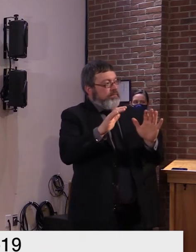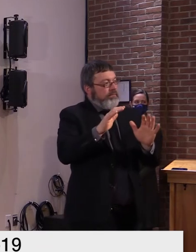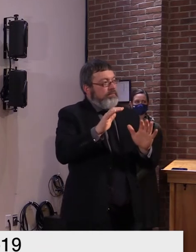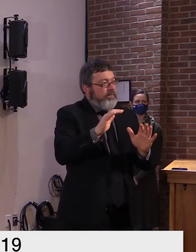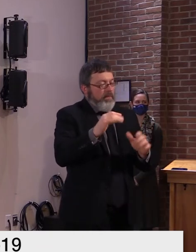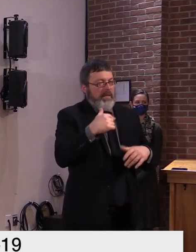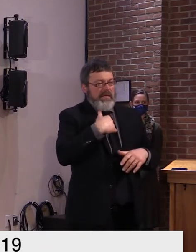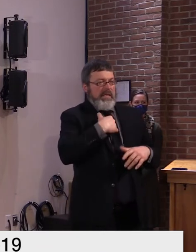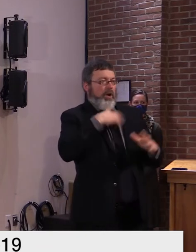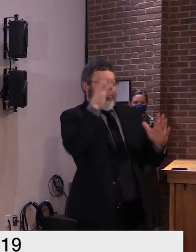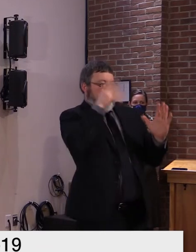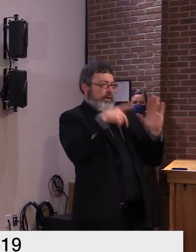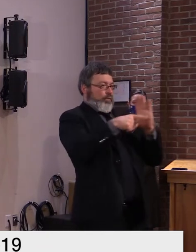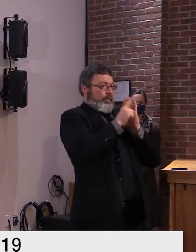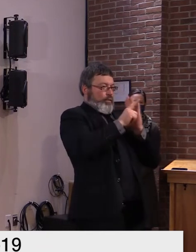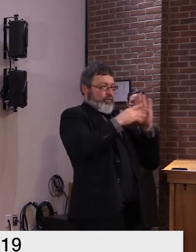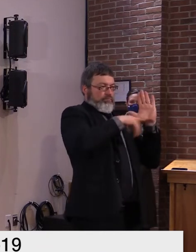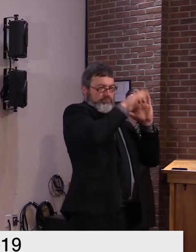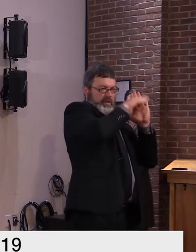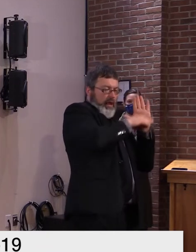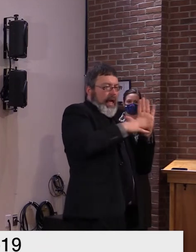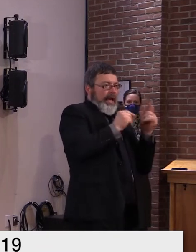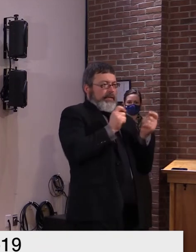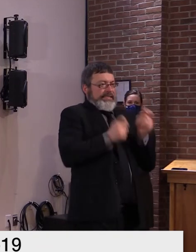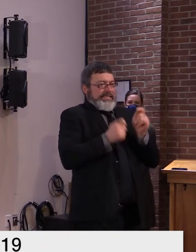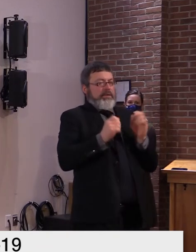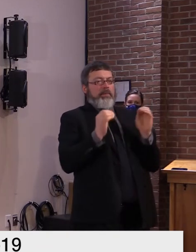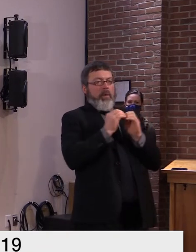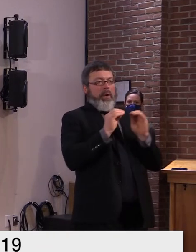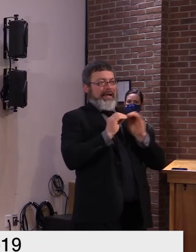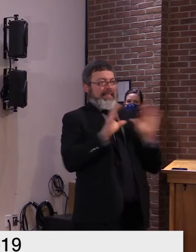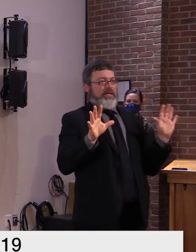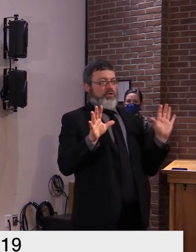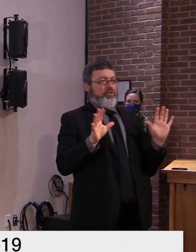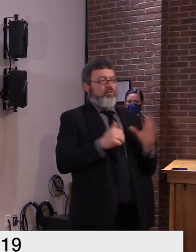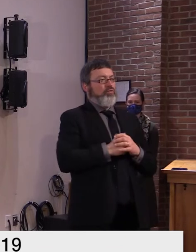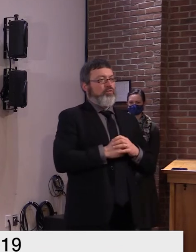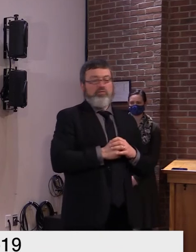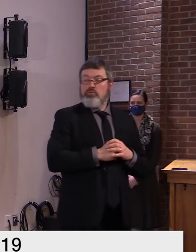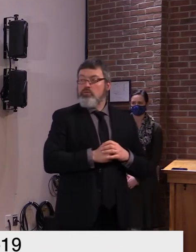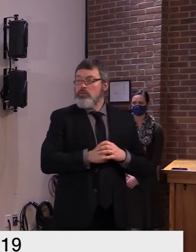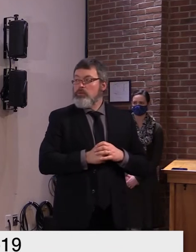i think secretary curly can offer a little bit more as well